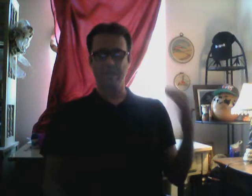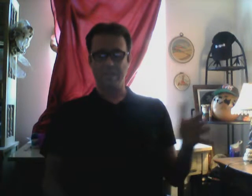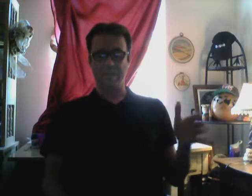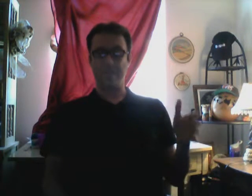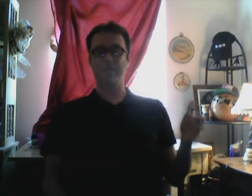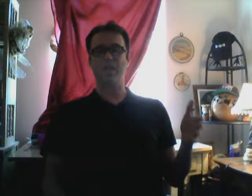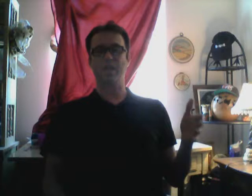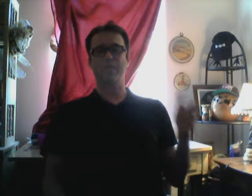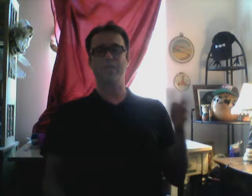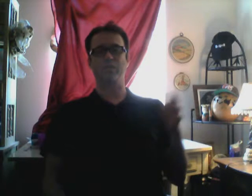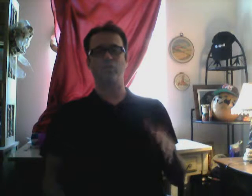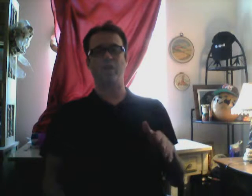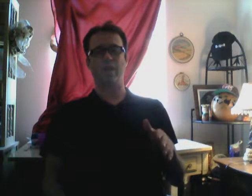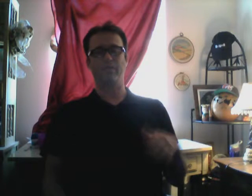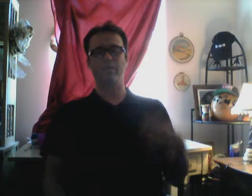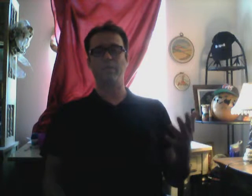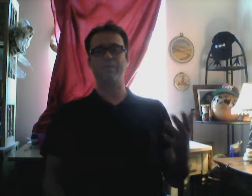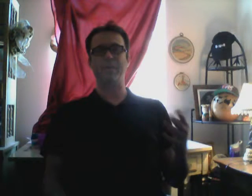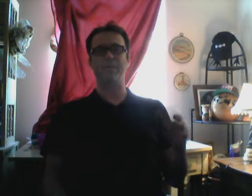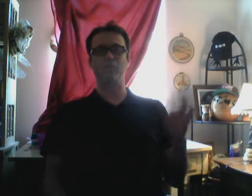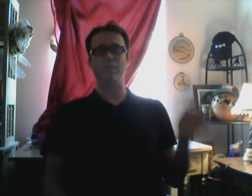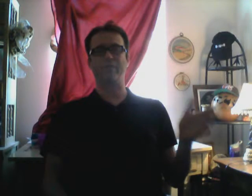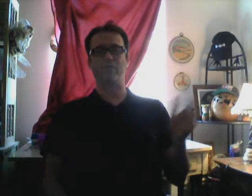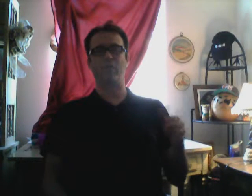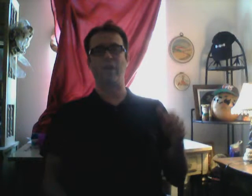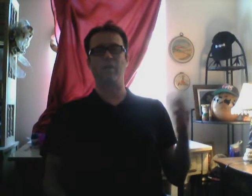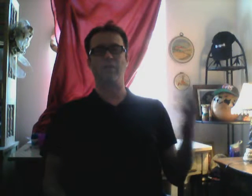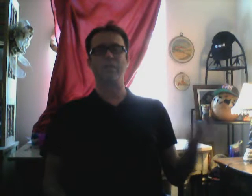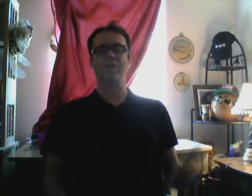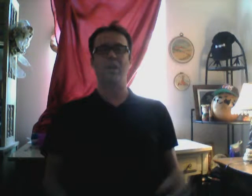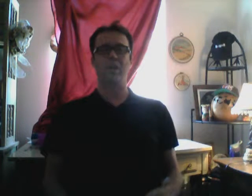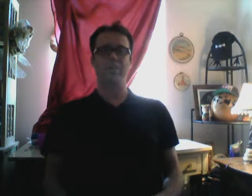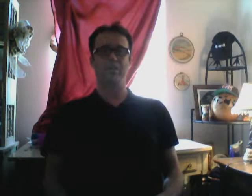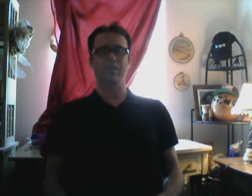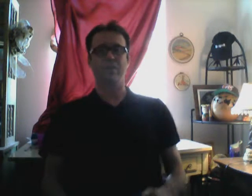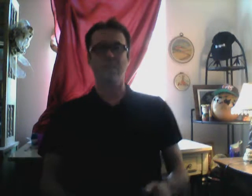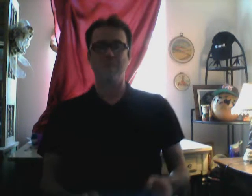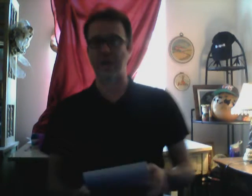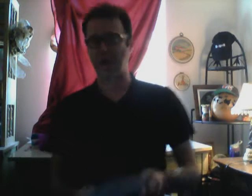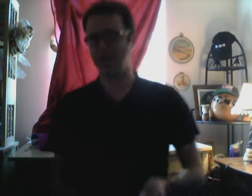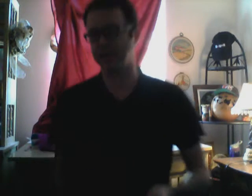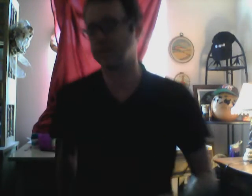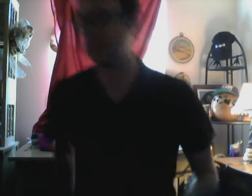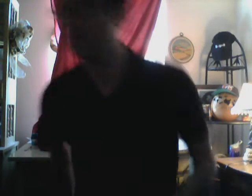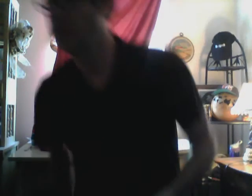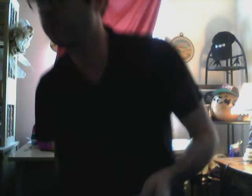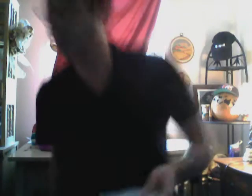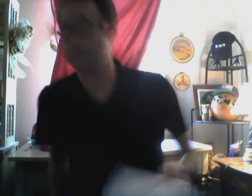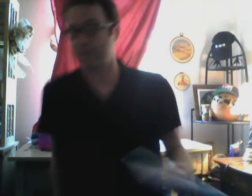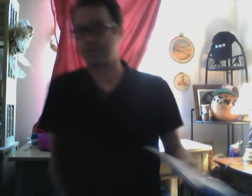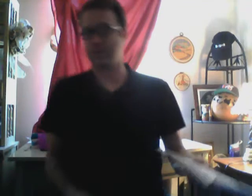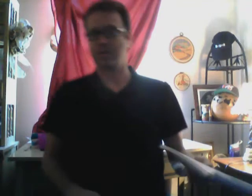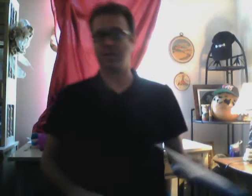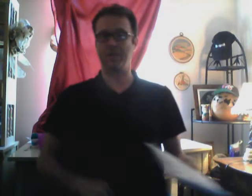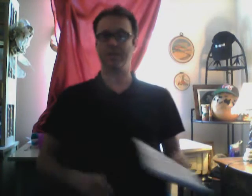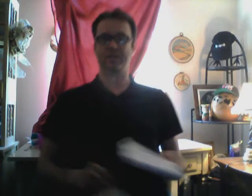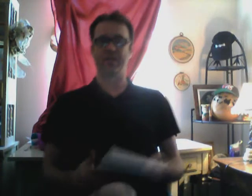Yeah. Incompetent. Driving. We've been. Driven around. Incompetently. Blinded. Purposely. I mean. It's like.